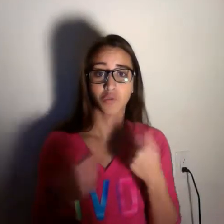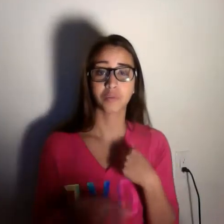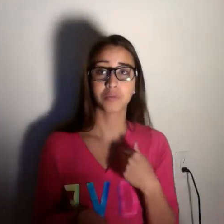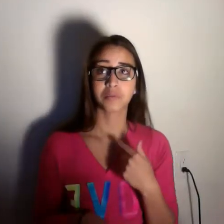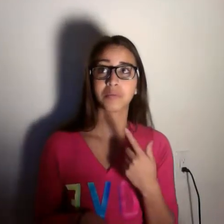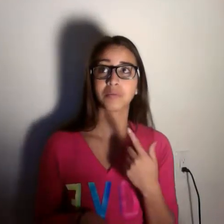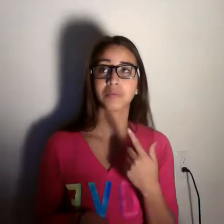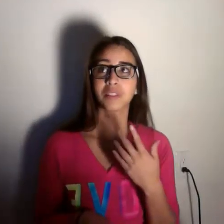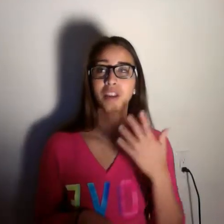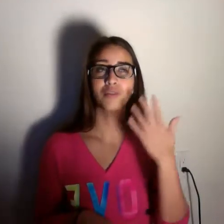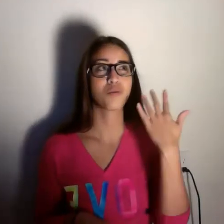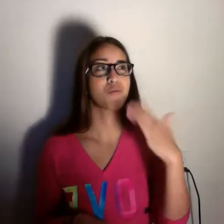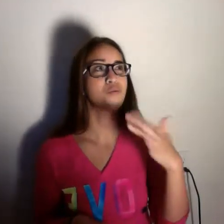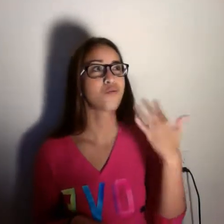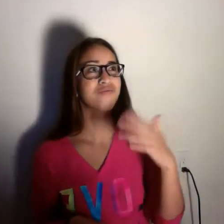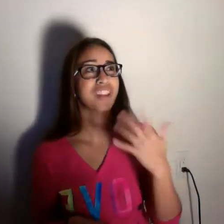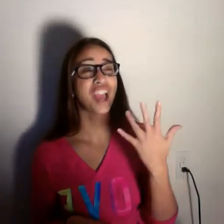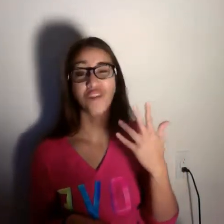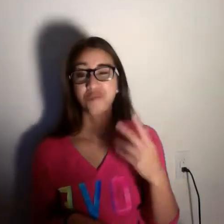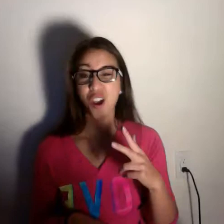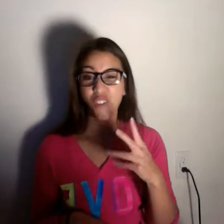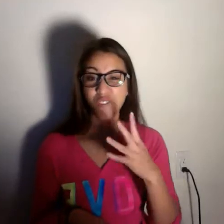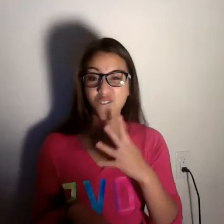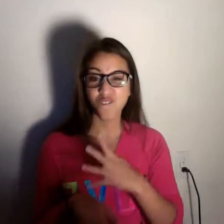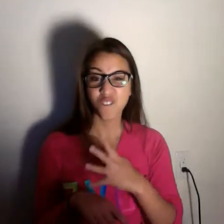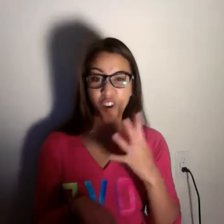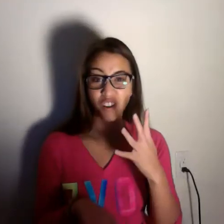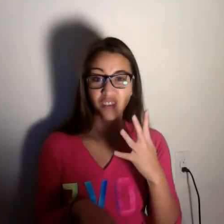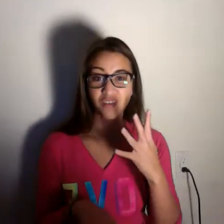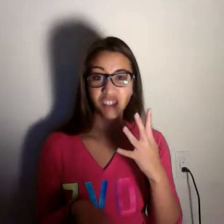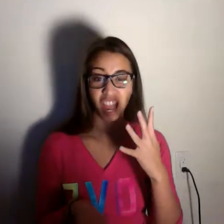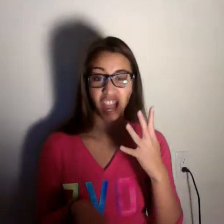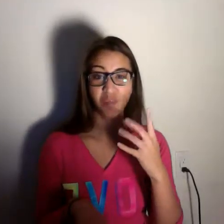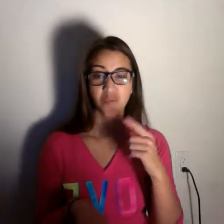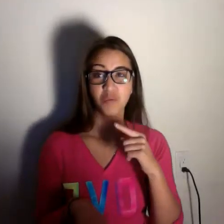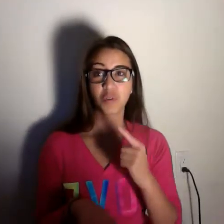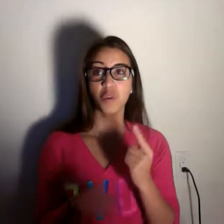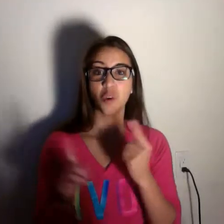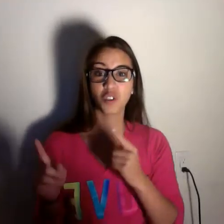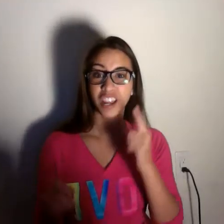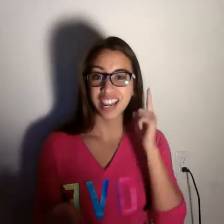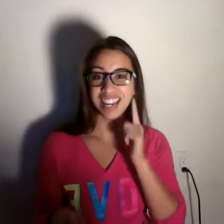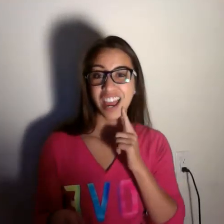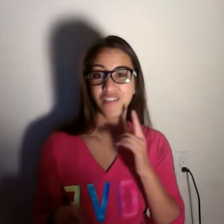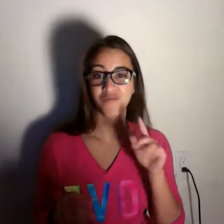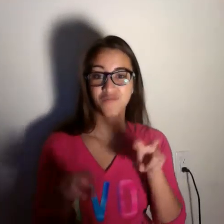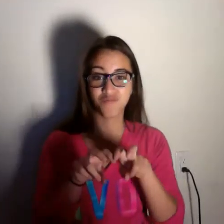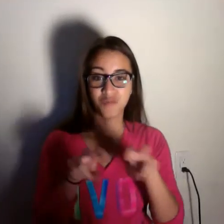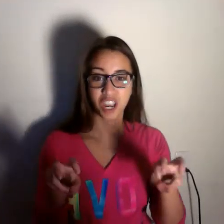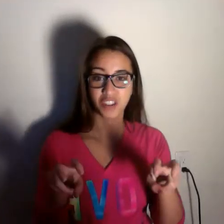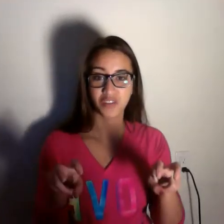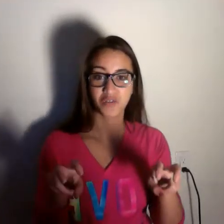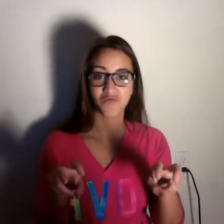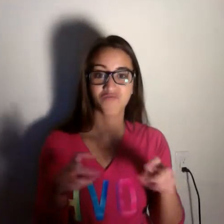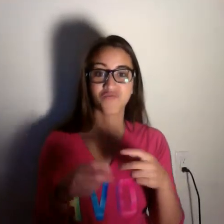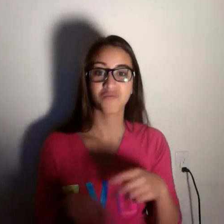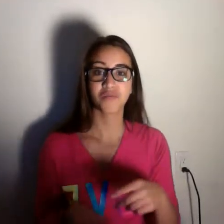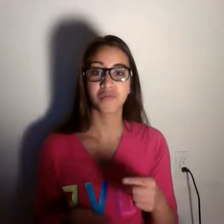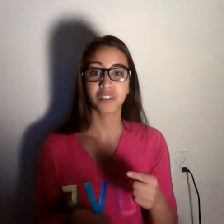Adriana Lima gave birth just six weeks before they taped the Victoria's Secret Fashion Show? She said she gained more than 40 pounds during her